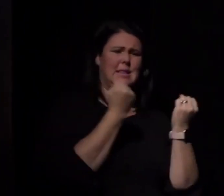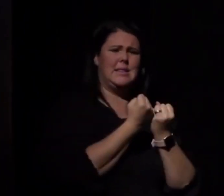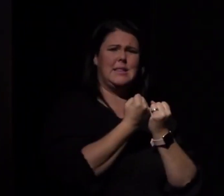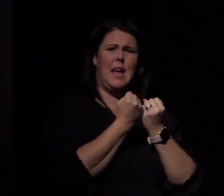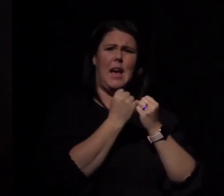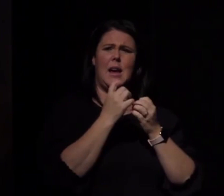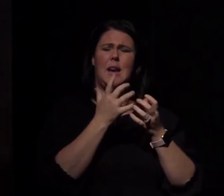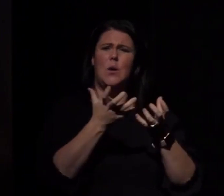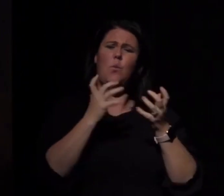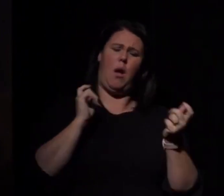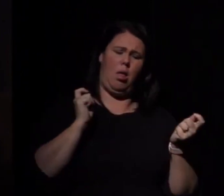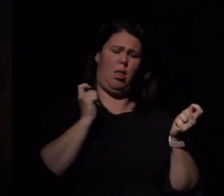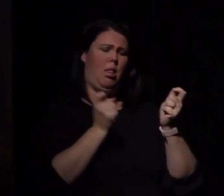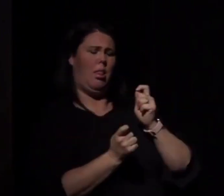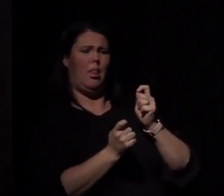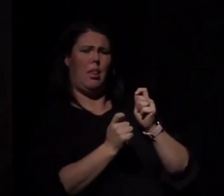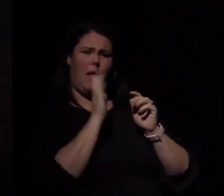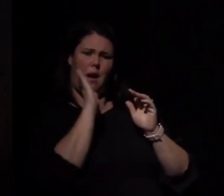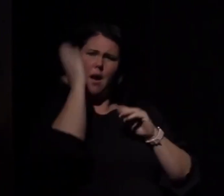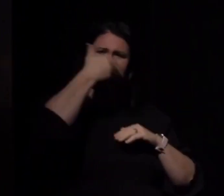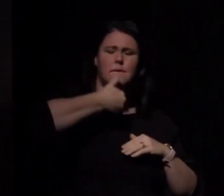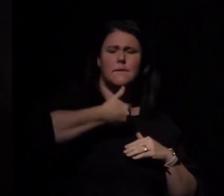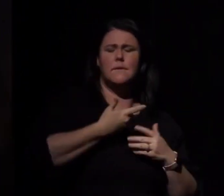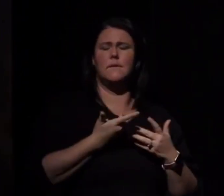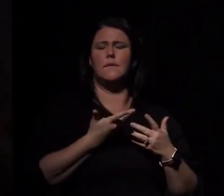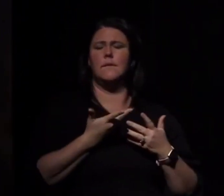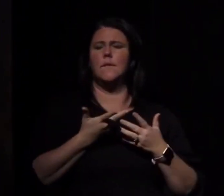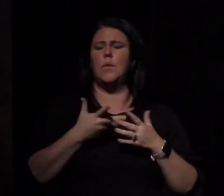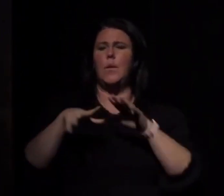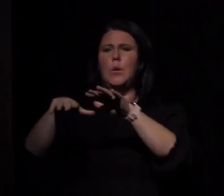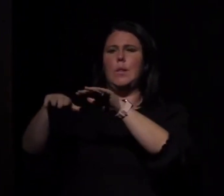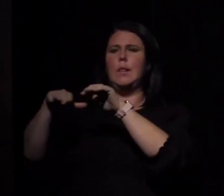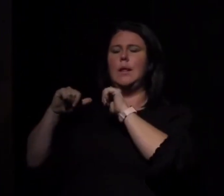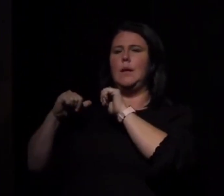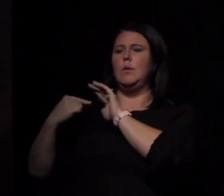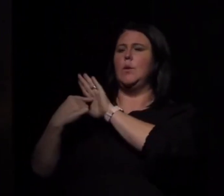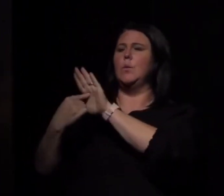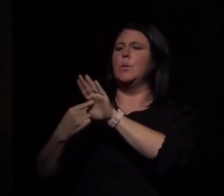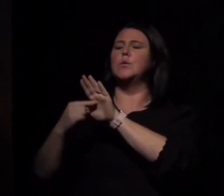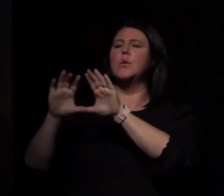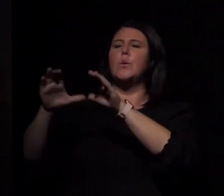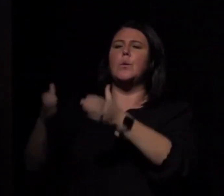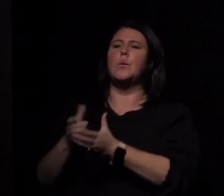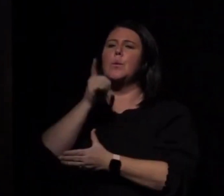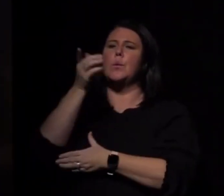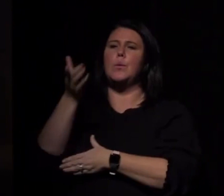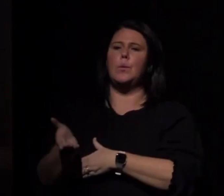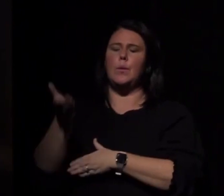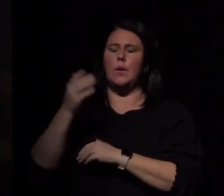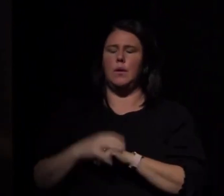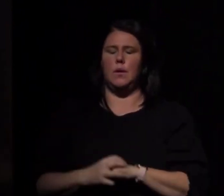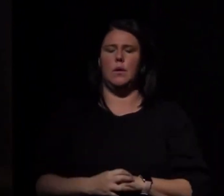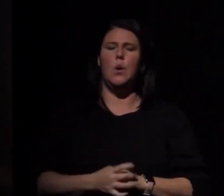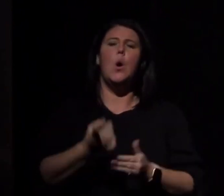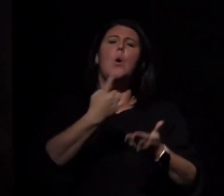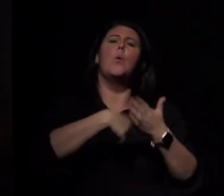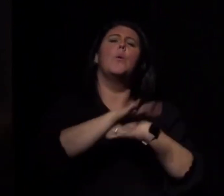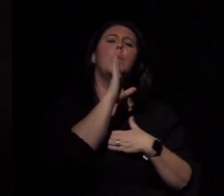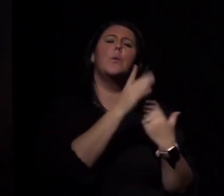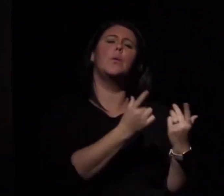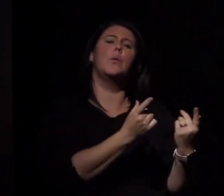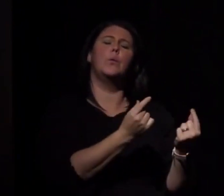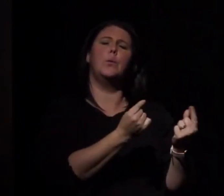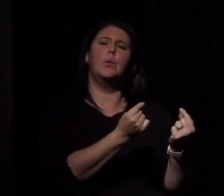be everyone everything but yourself after leaving this room? How will you endeavor to deconstruct societal